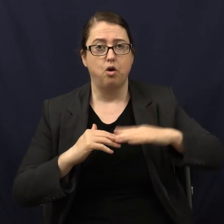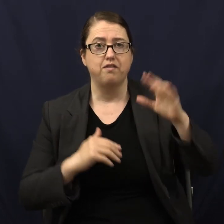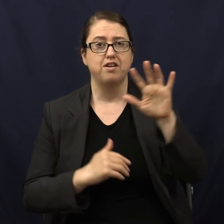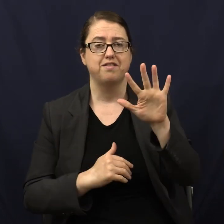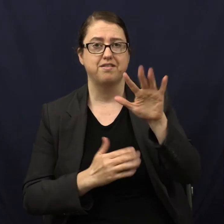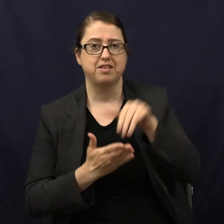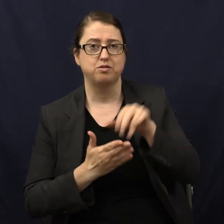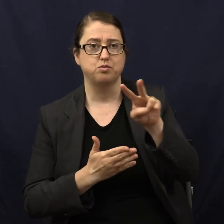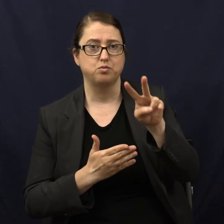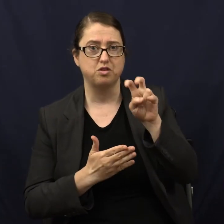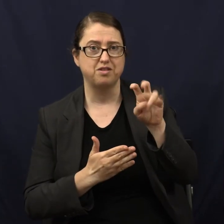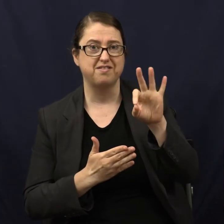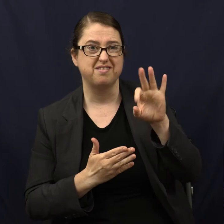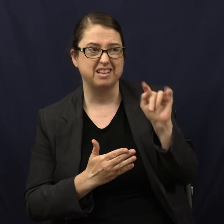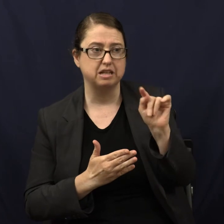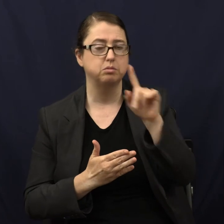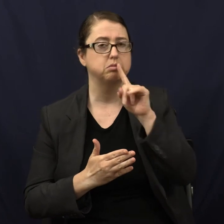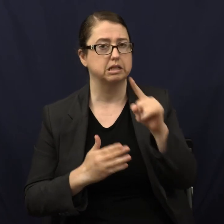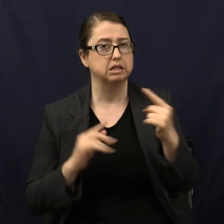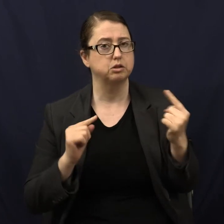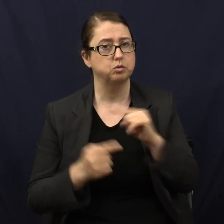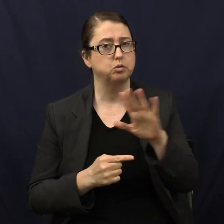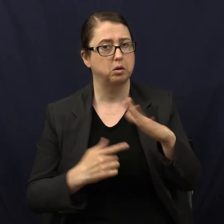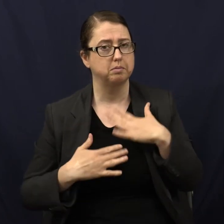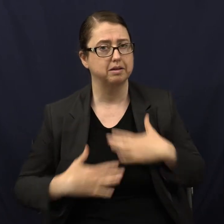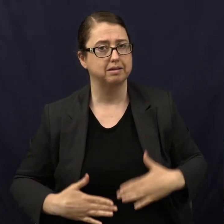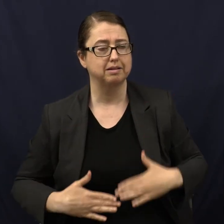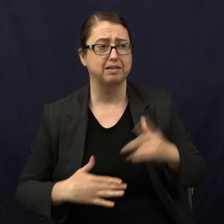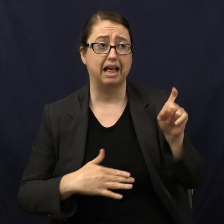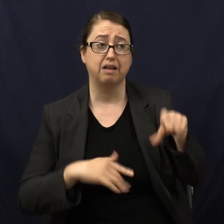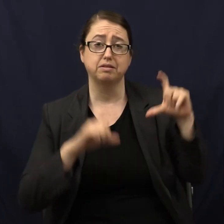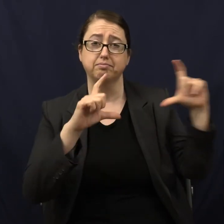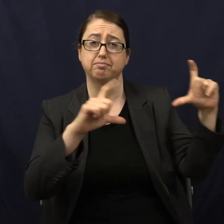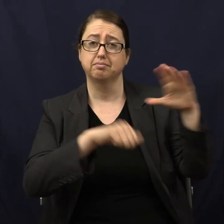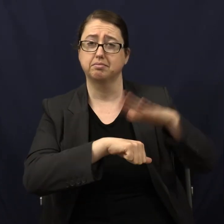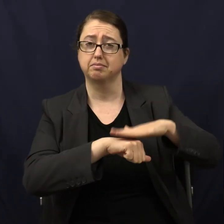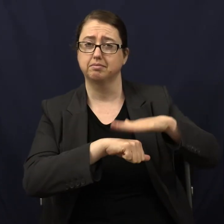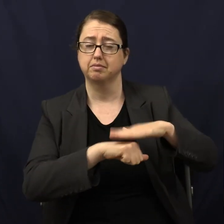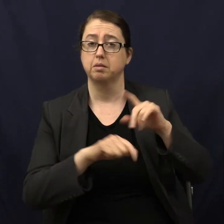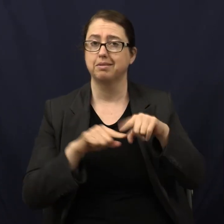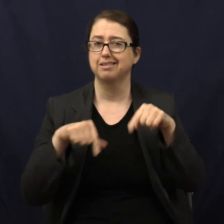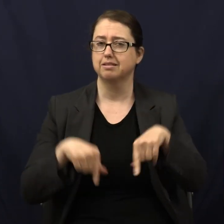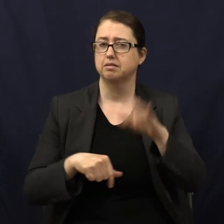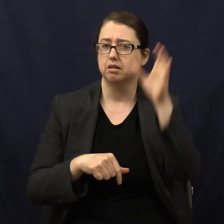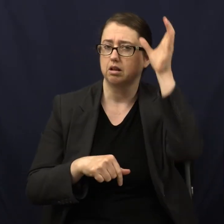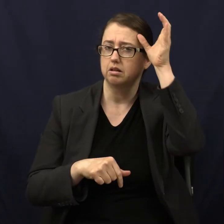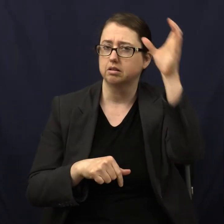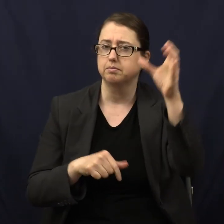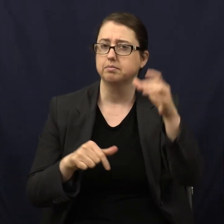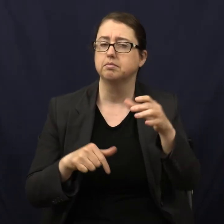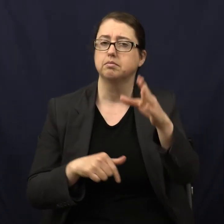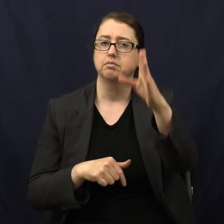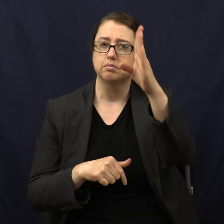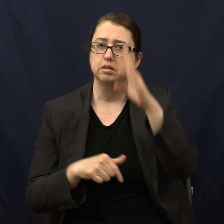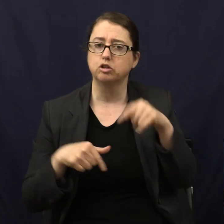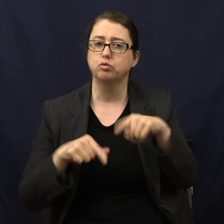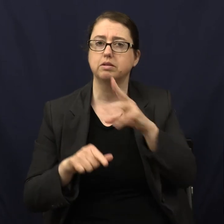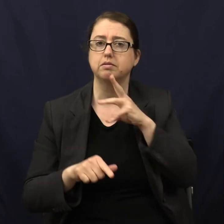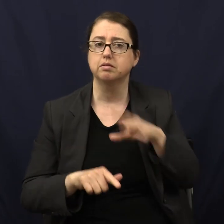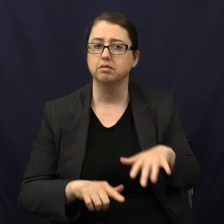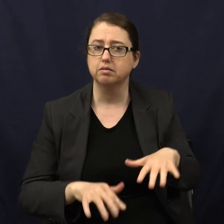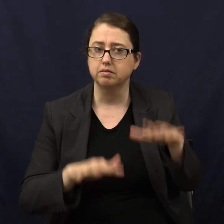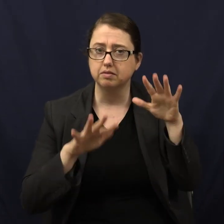So they have to put that disclaimer on there. But the concept here is that God during the flood